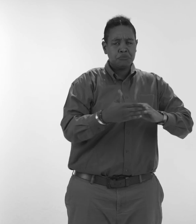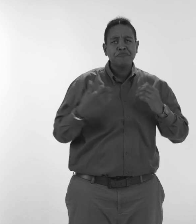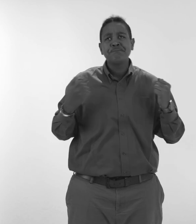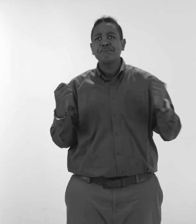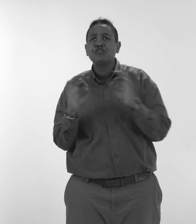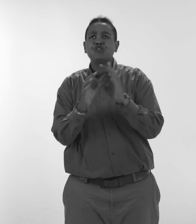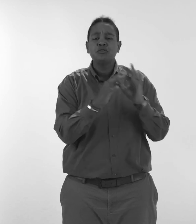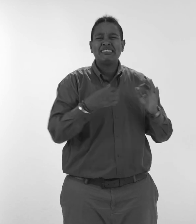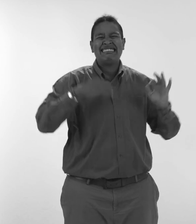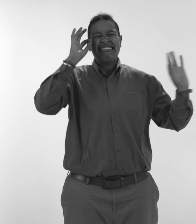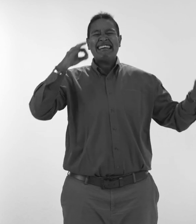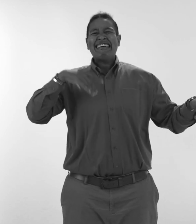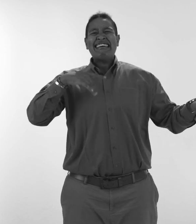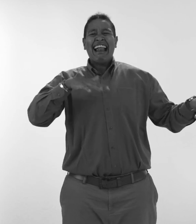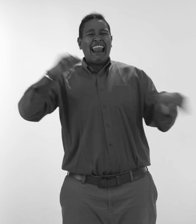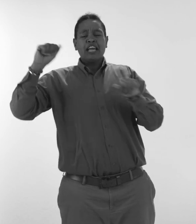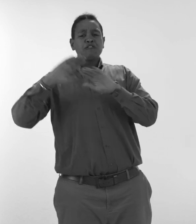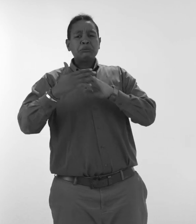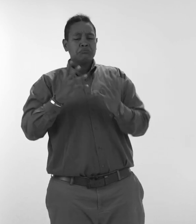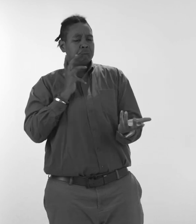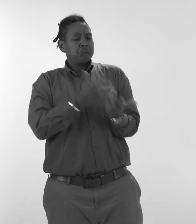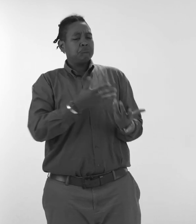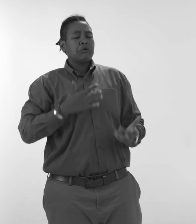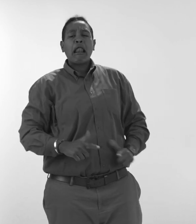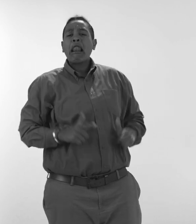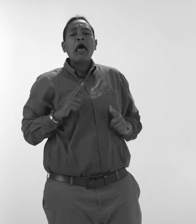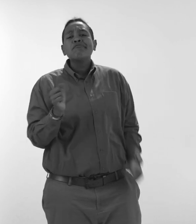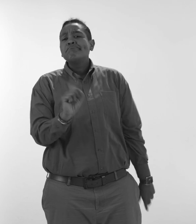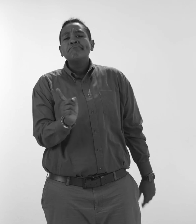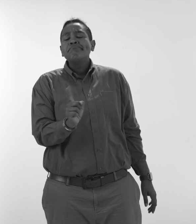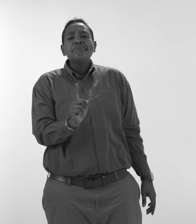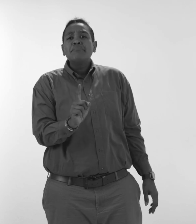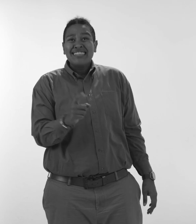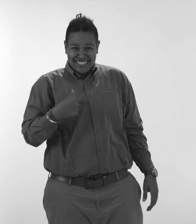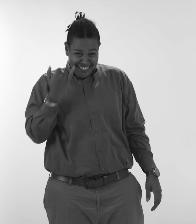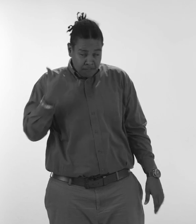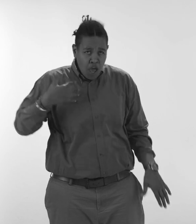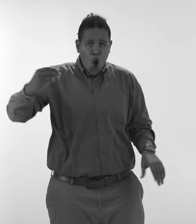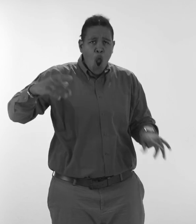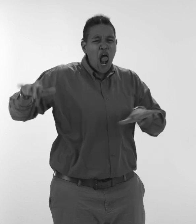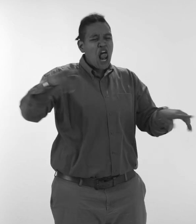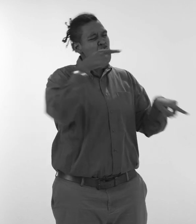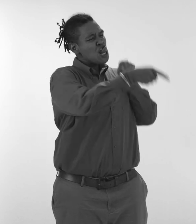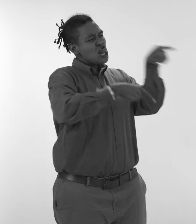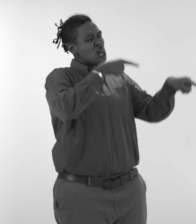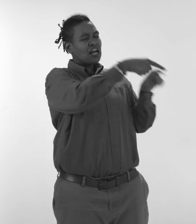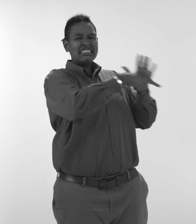but I still contemplated leaving. It just wasn't conducive to my lifestyle. If I was out